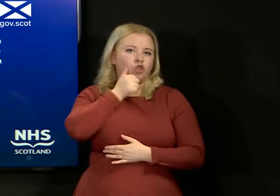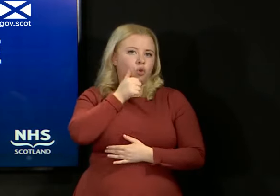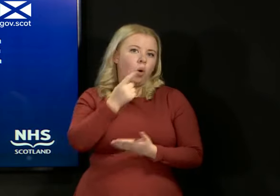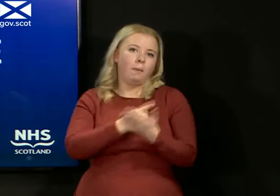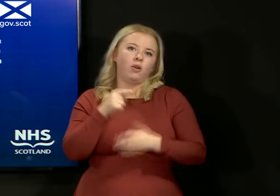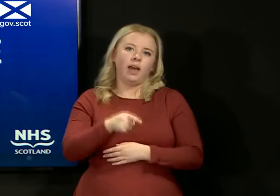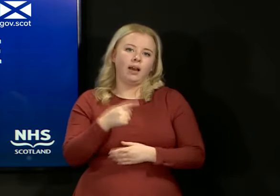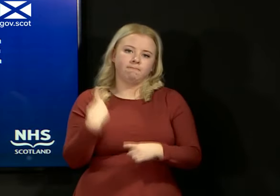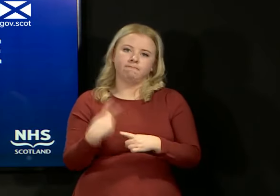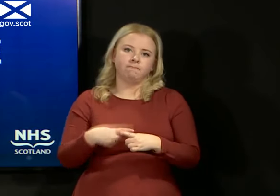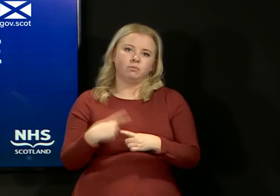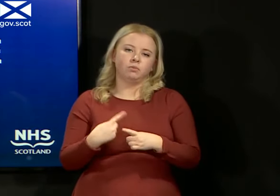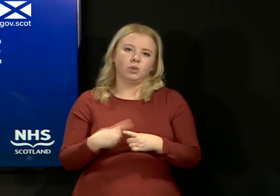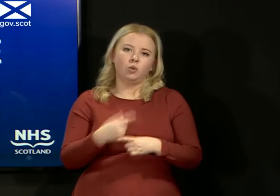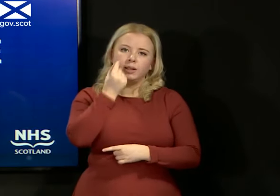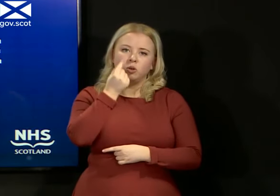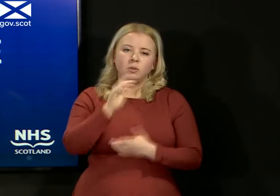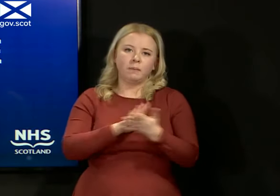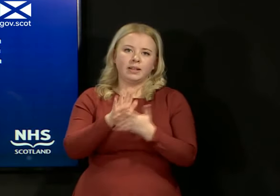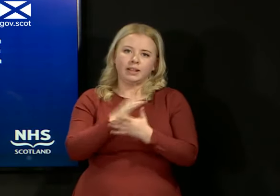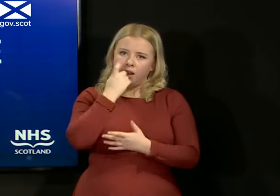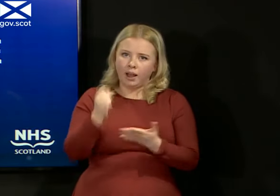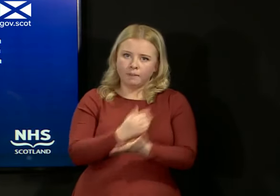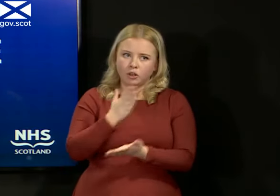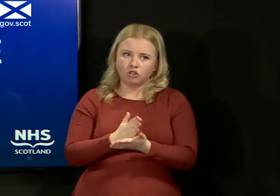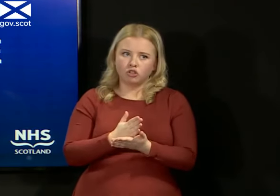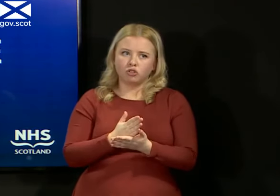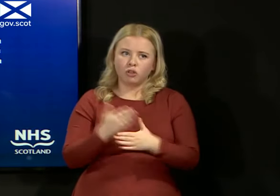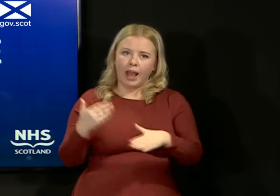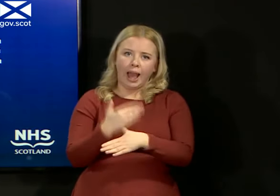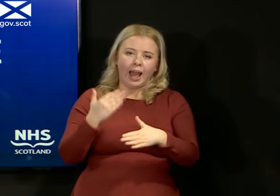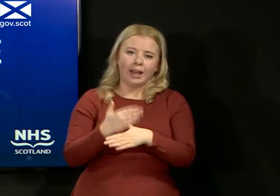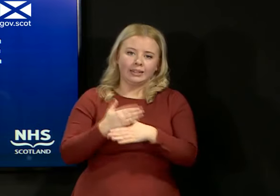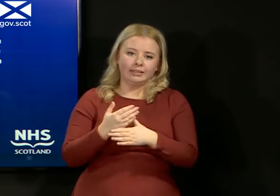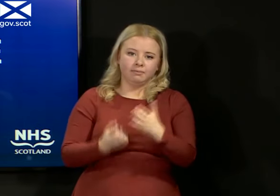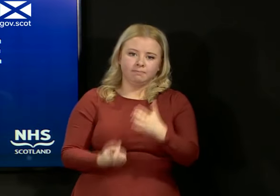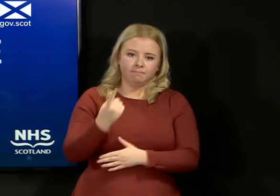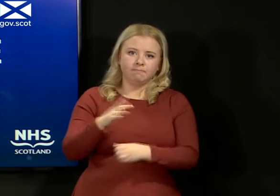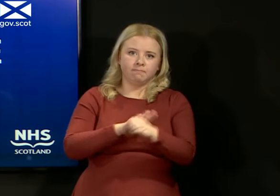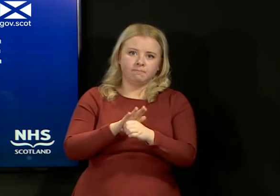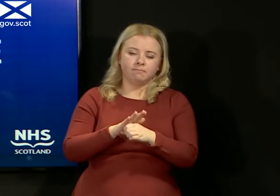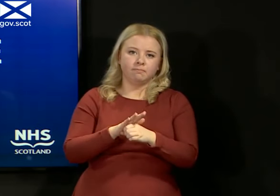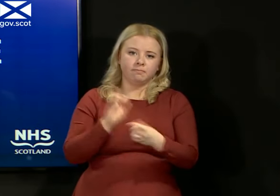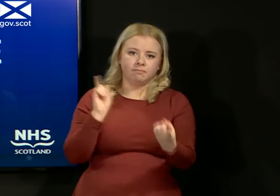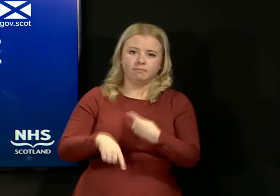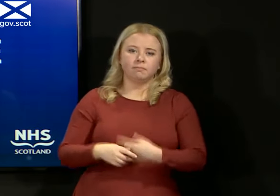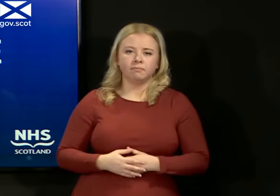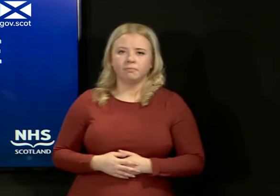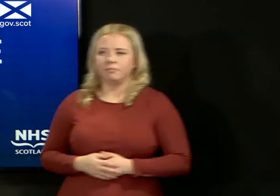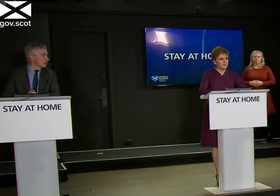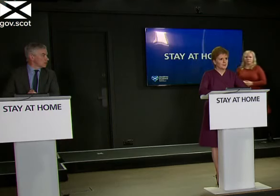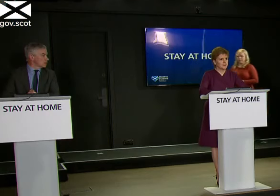those as quickly as possible so that I can ensure that we act in that instance and redress the situation.